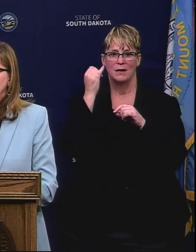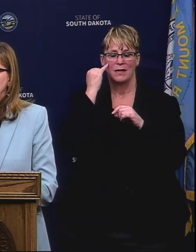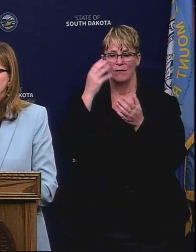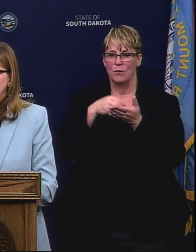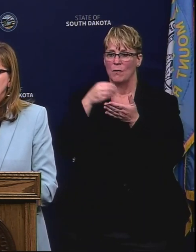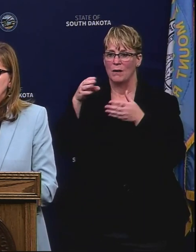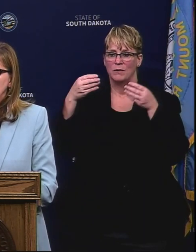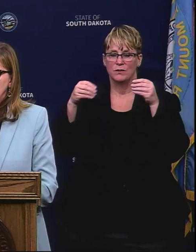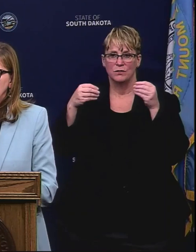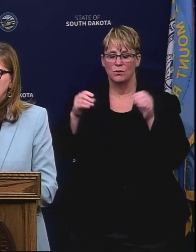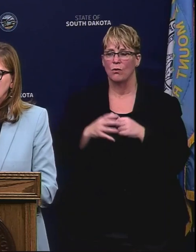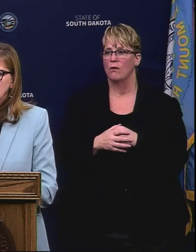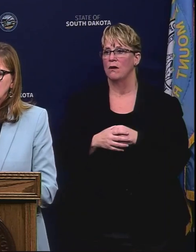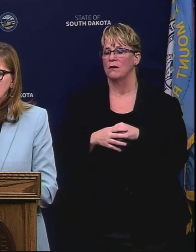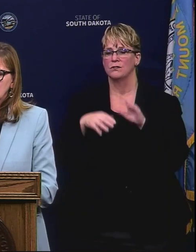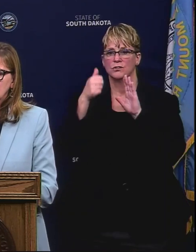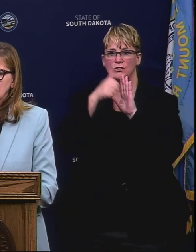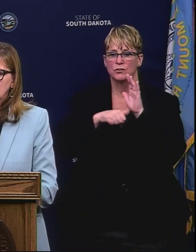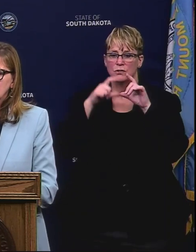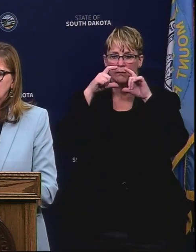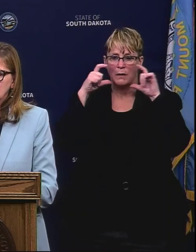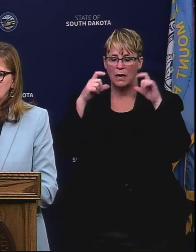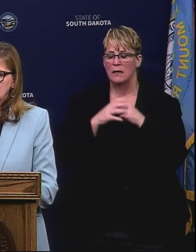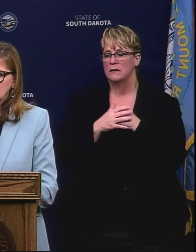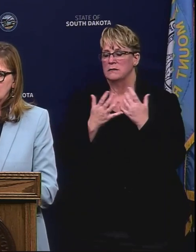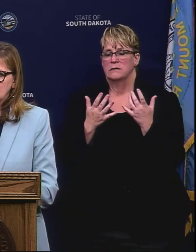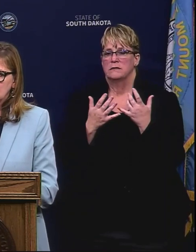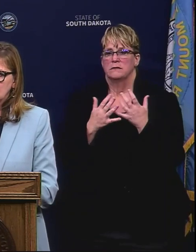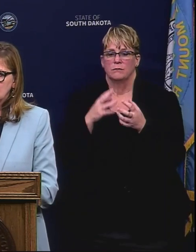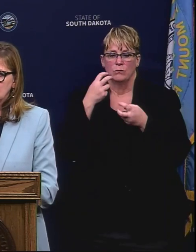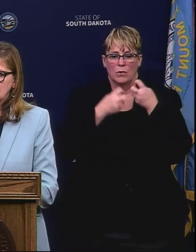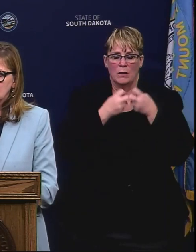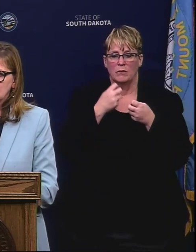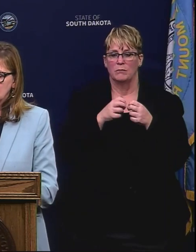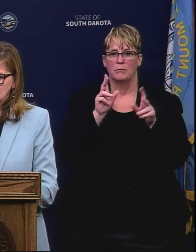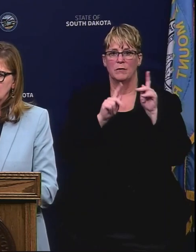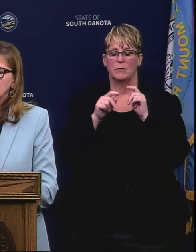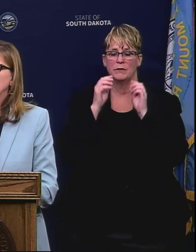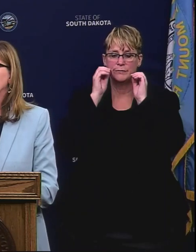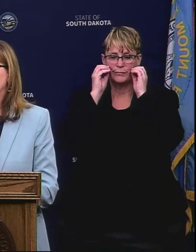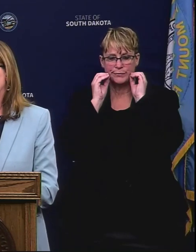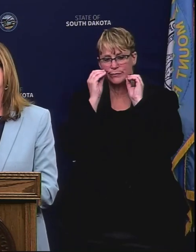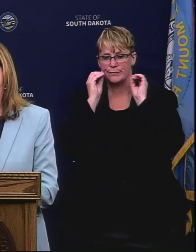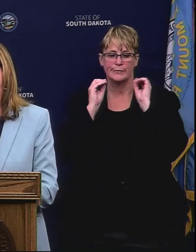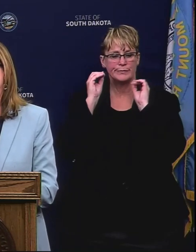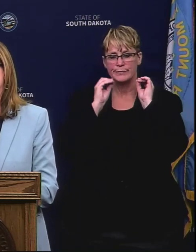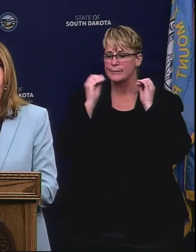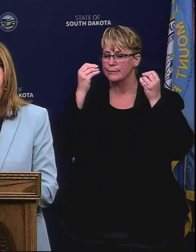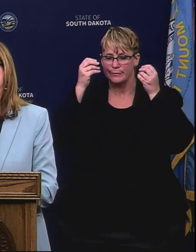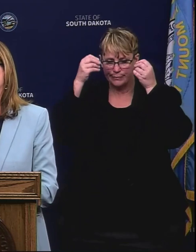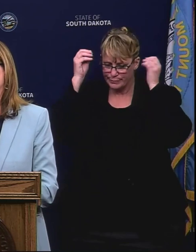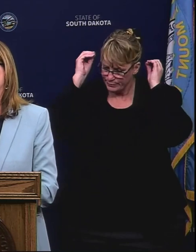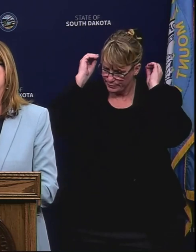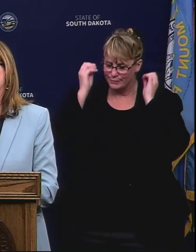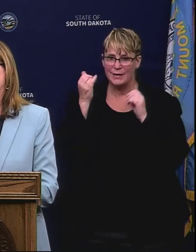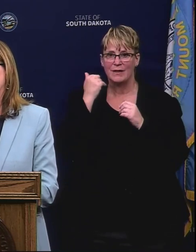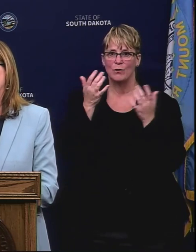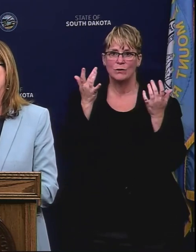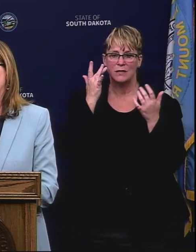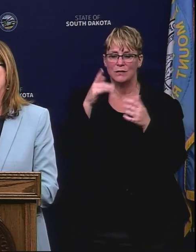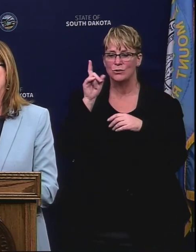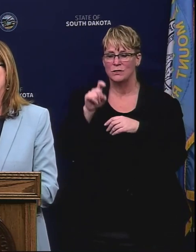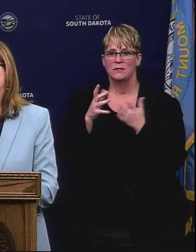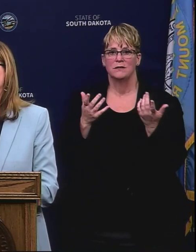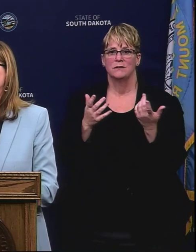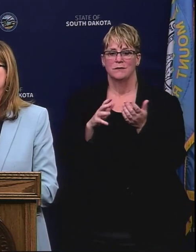bought, non-surgical, all the way down to, you know, people fidget, touch, they don't realize that they're supposed to, you know, if you touch, you've got to